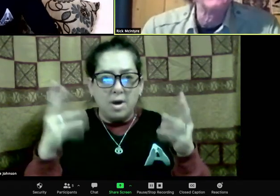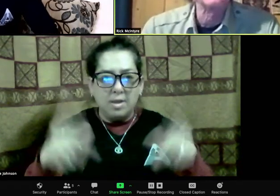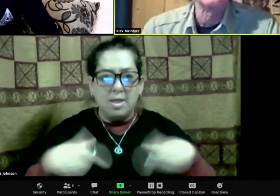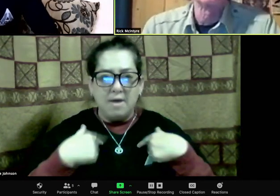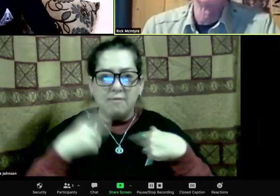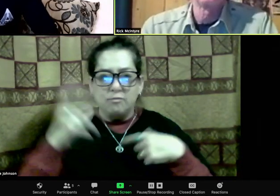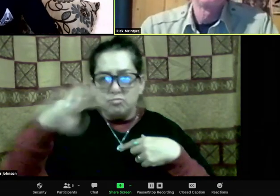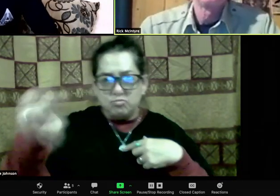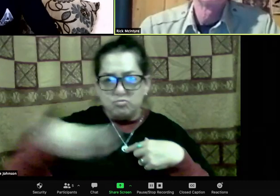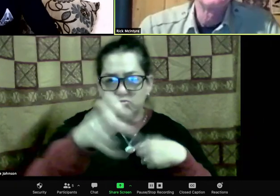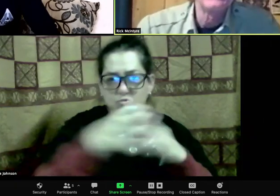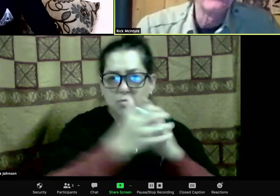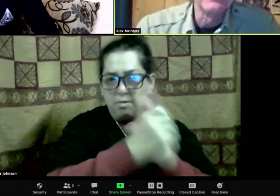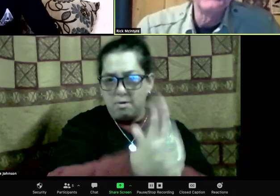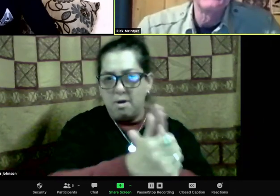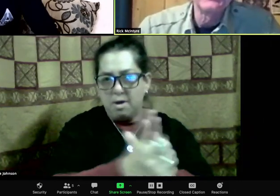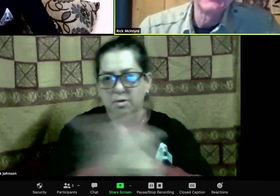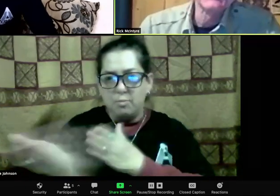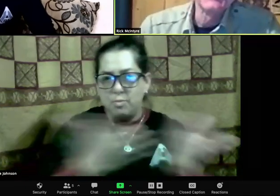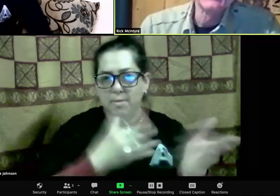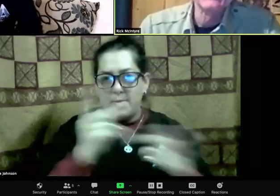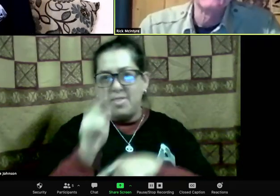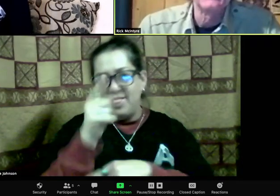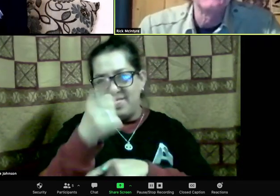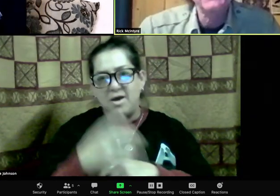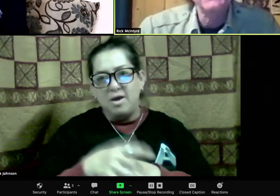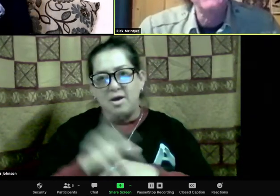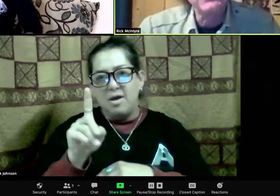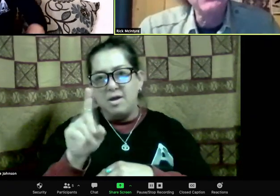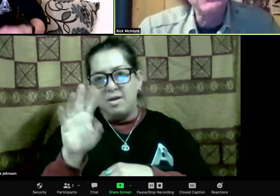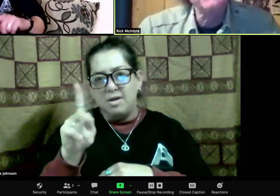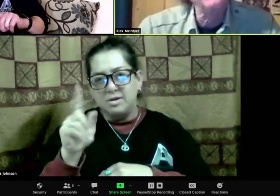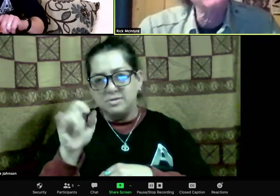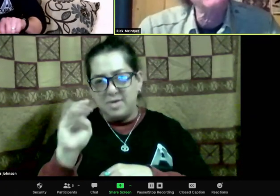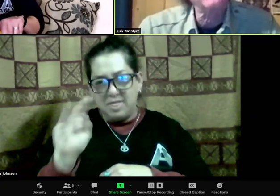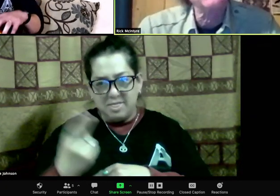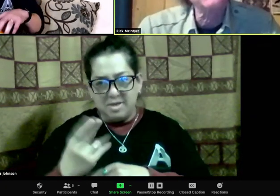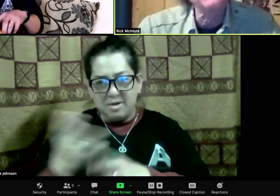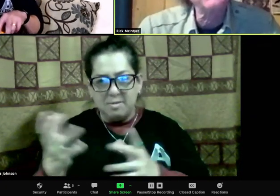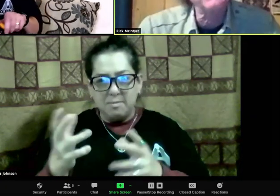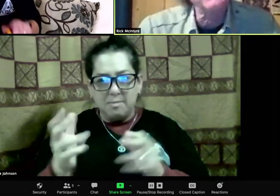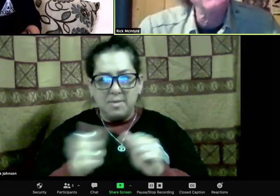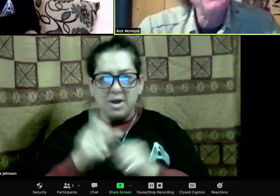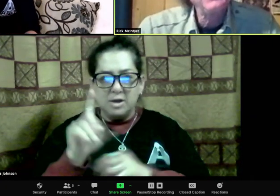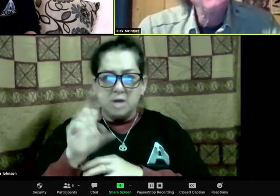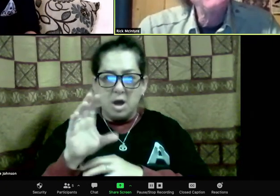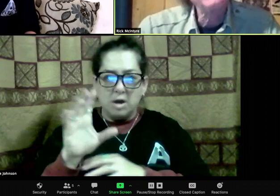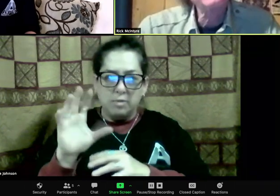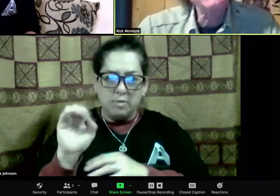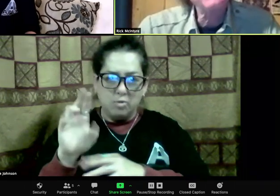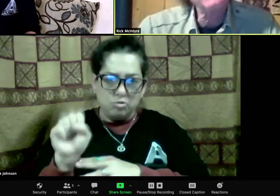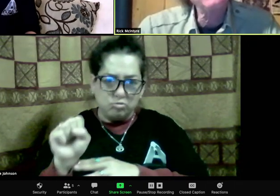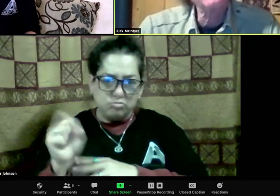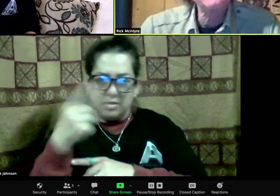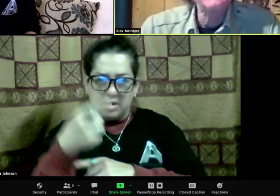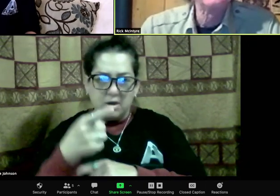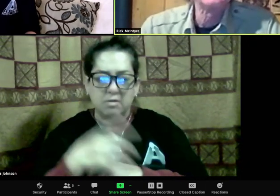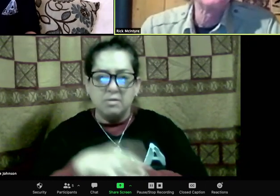Dreeble. Dreeble. She wants to know if it goes up to the Rose Creek pen anytime just to spend some time there.